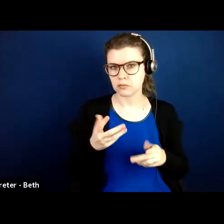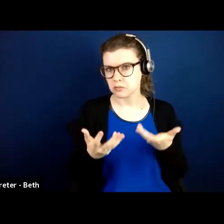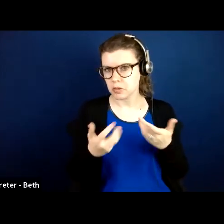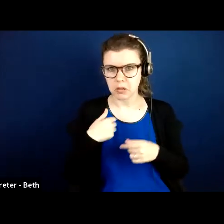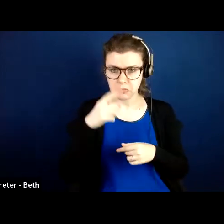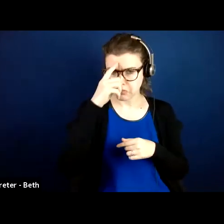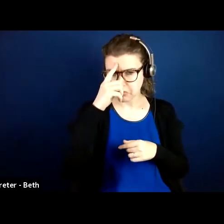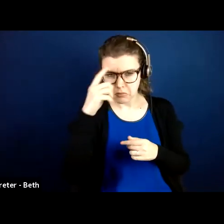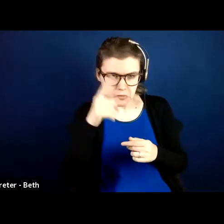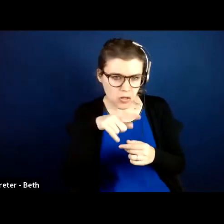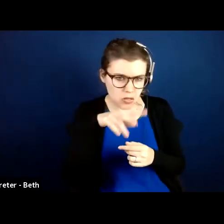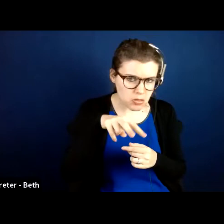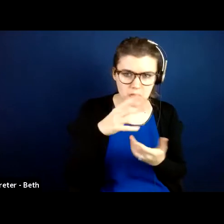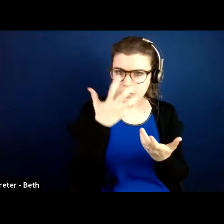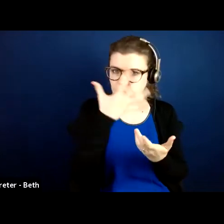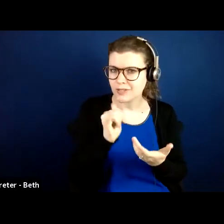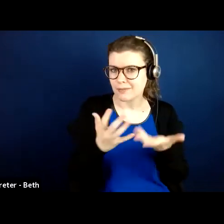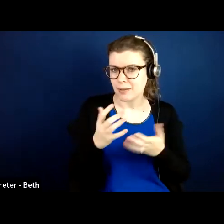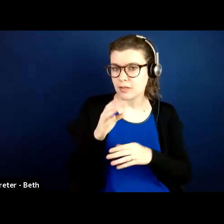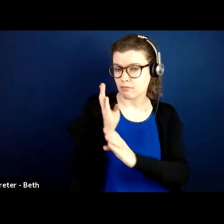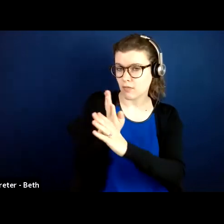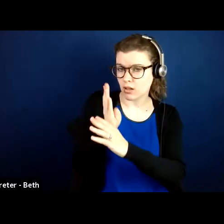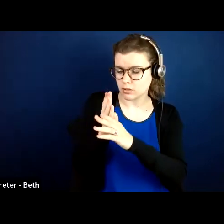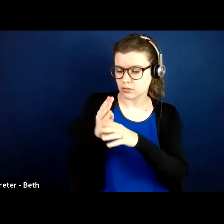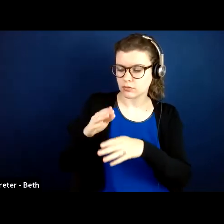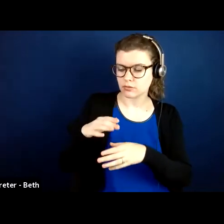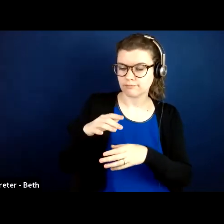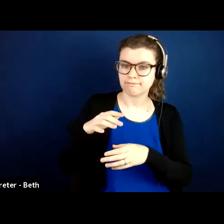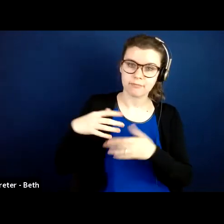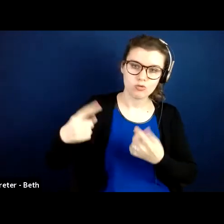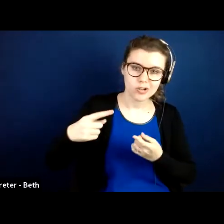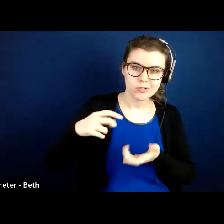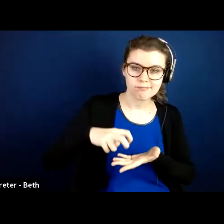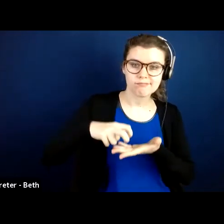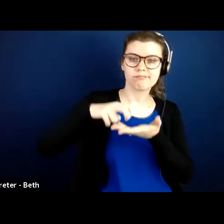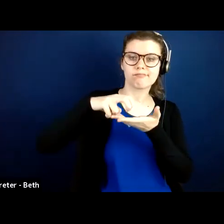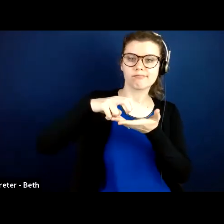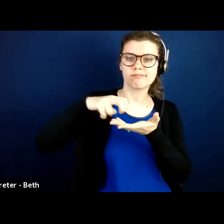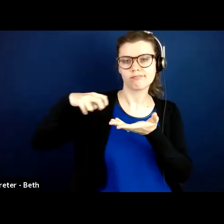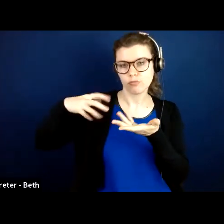bus, it looks like, or paratransit perhaps onto the sidewalk off of the lift.